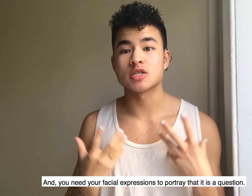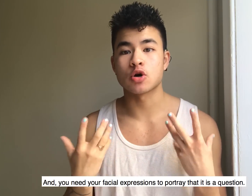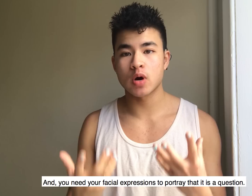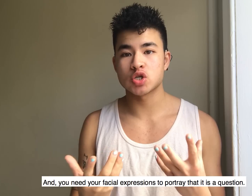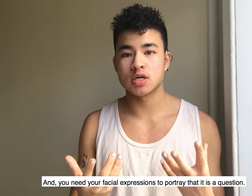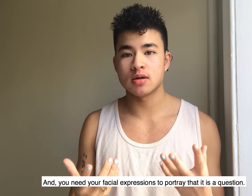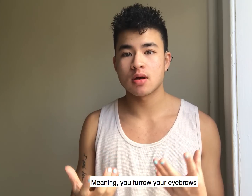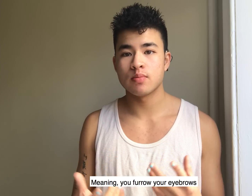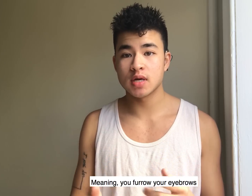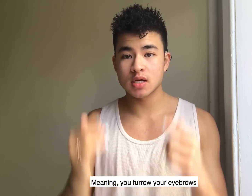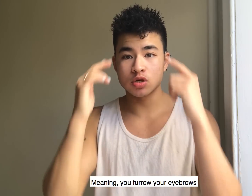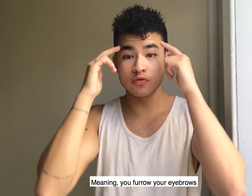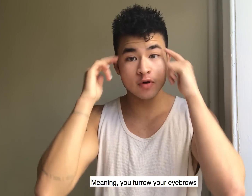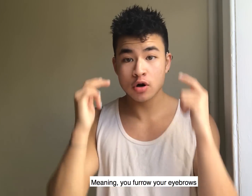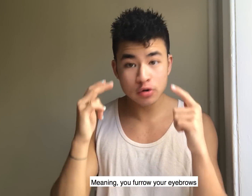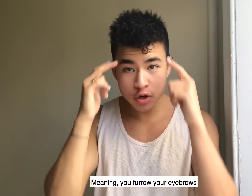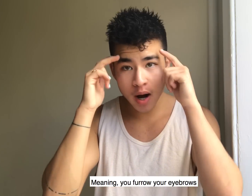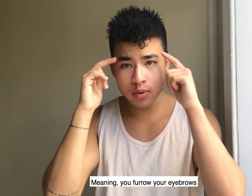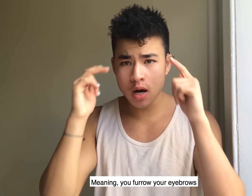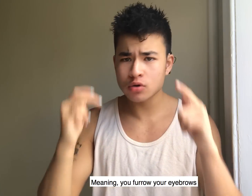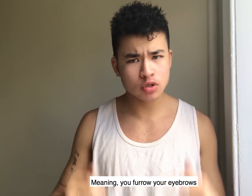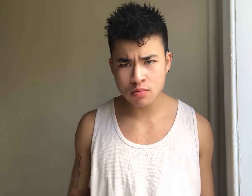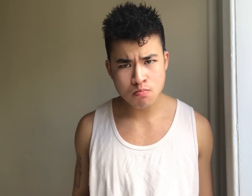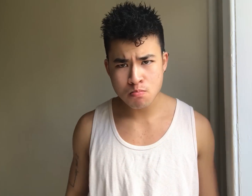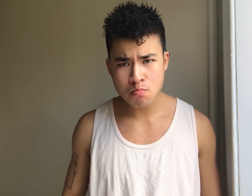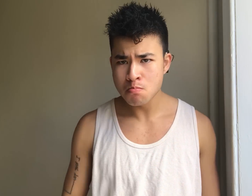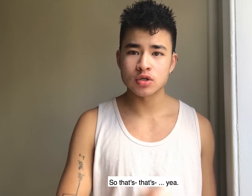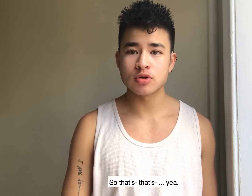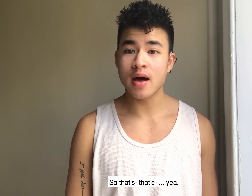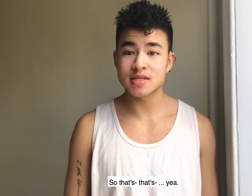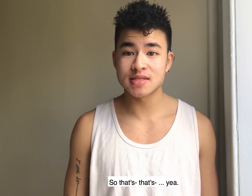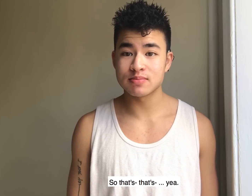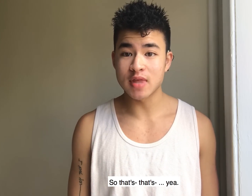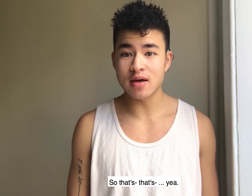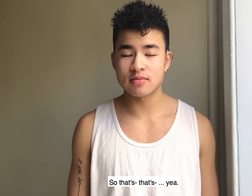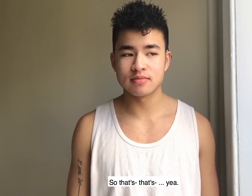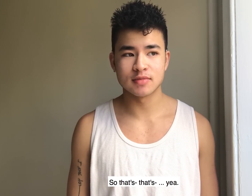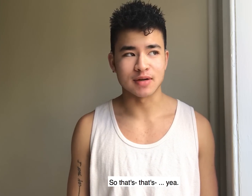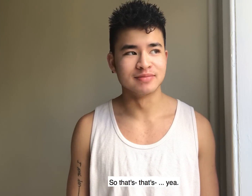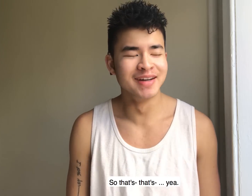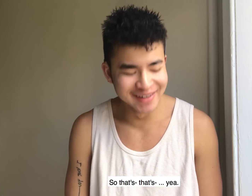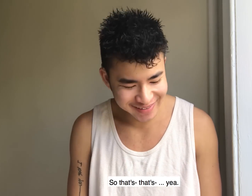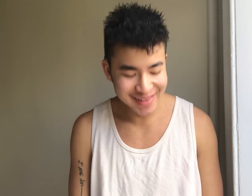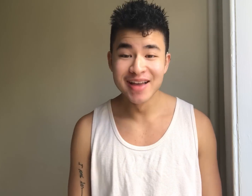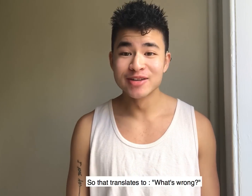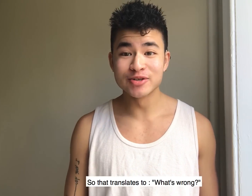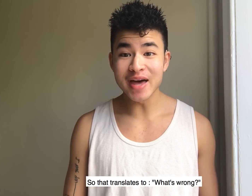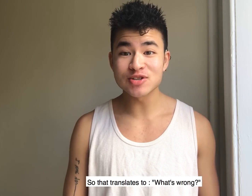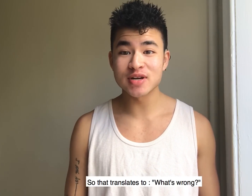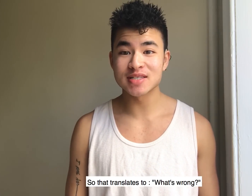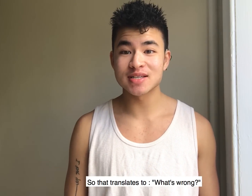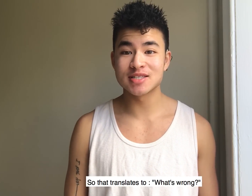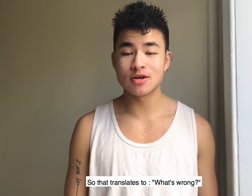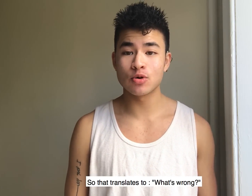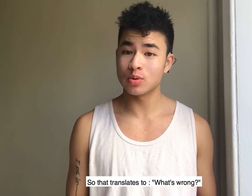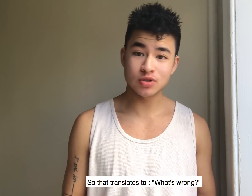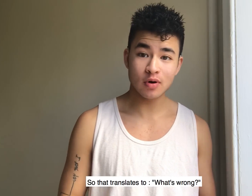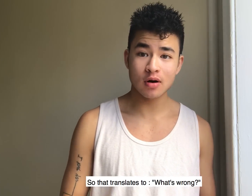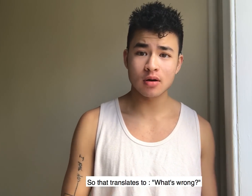it's a question meaning you furrow your eyebrows so that's that yeah so that translates to what's wrong